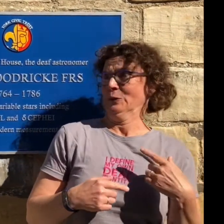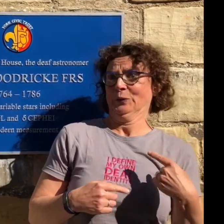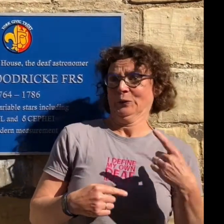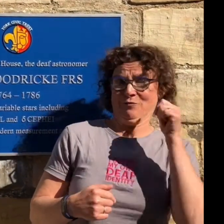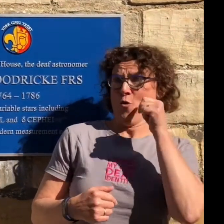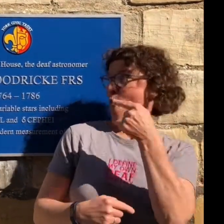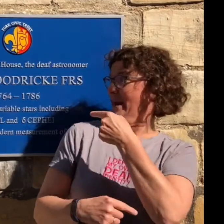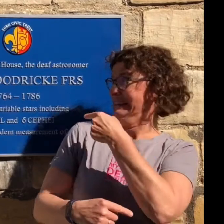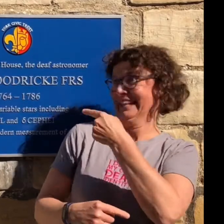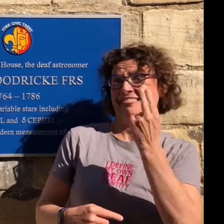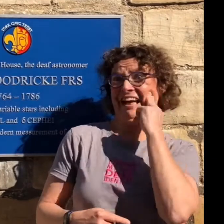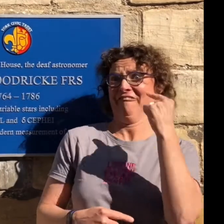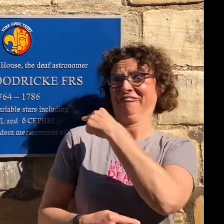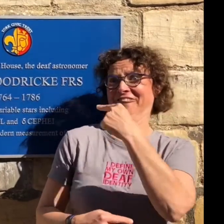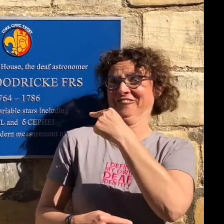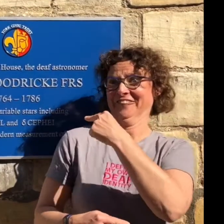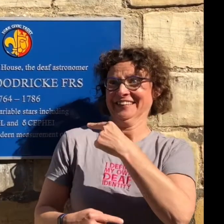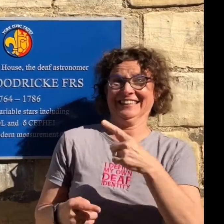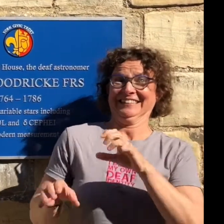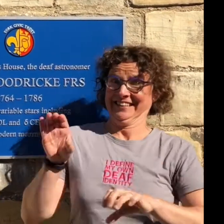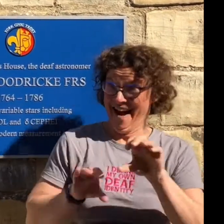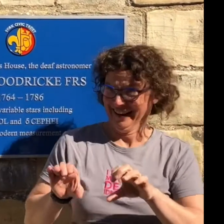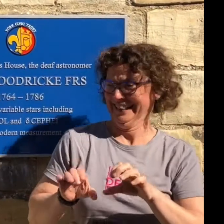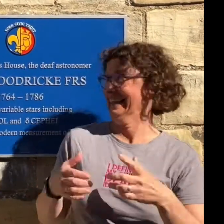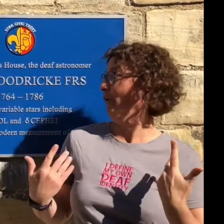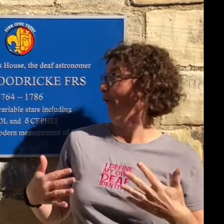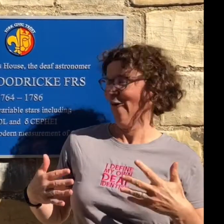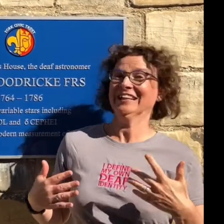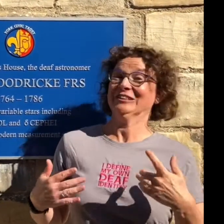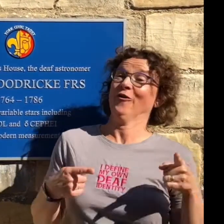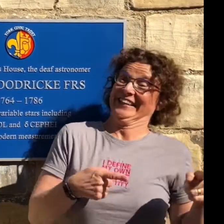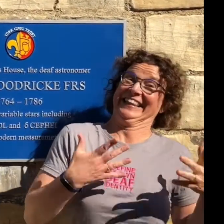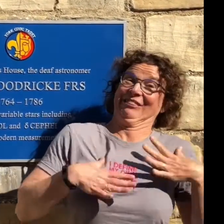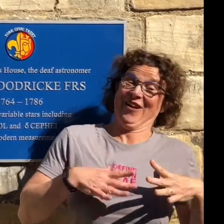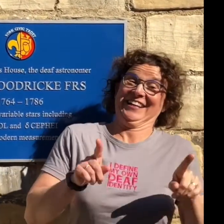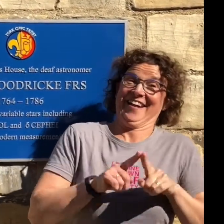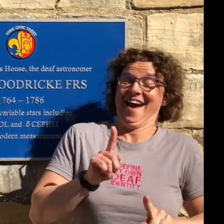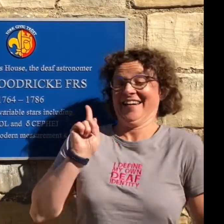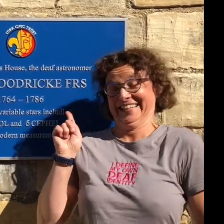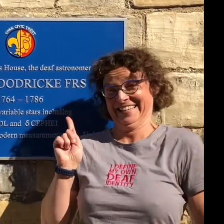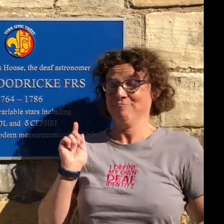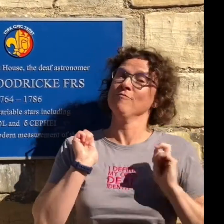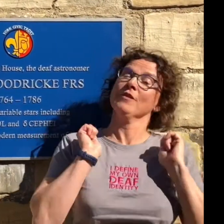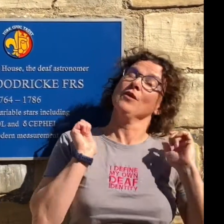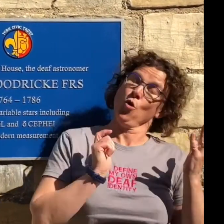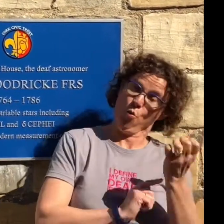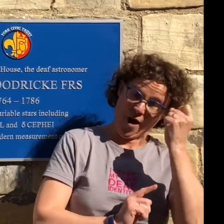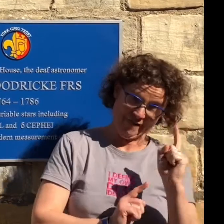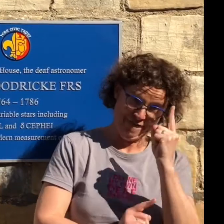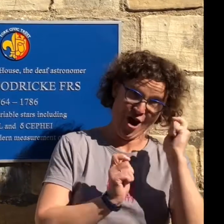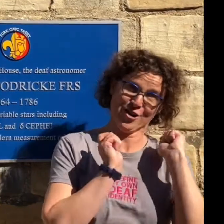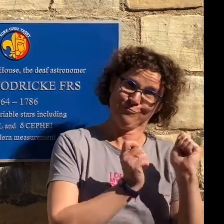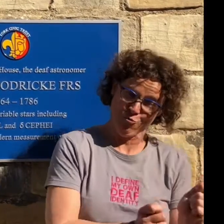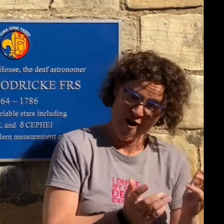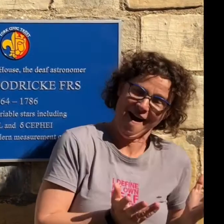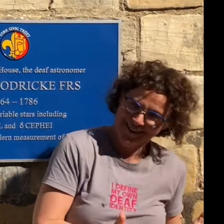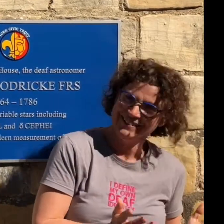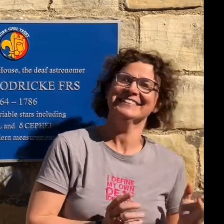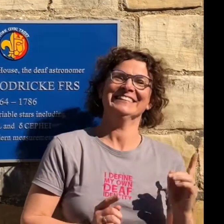and we came past, he knew that John Gregory was deaf and was interested in science and he was really interested in it and he won